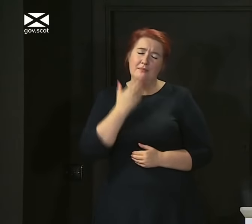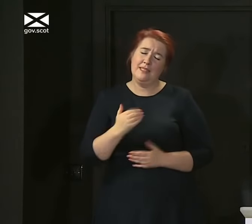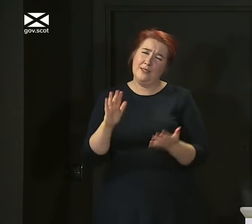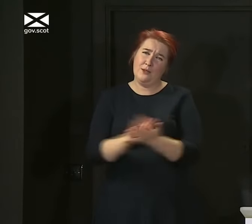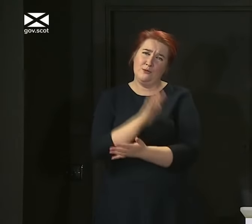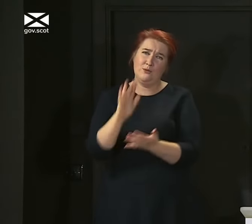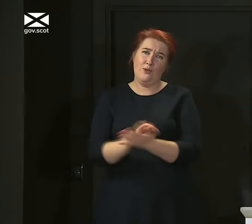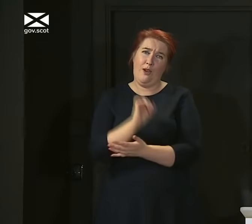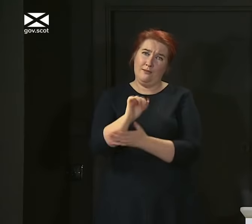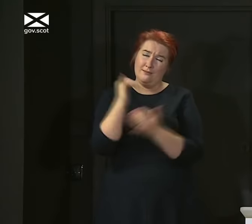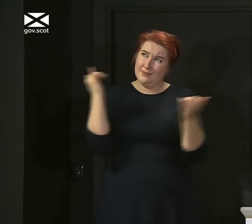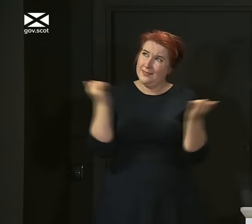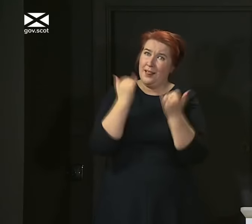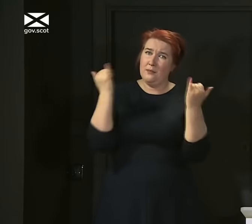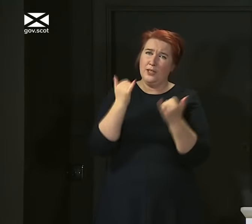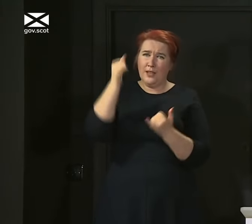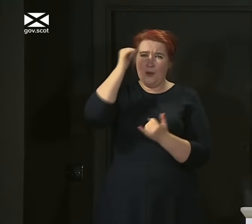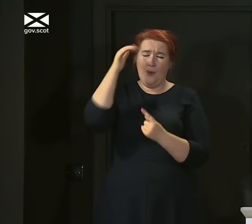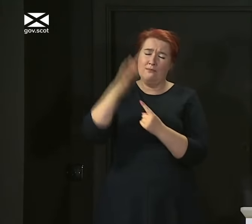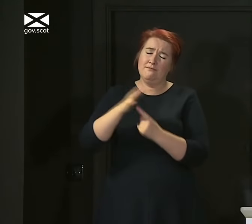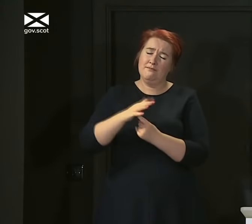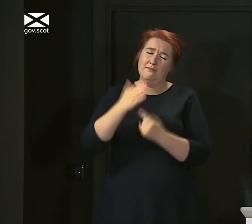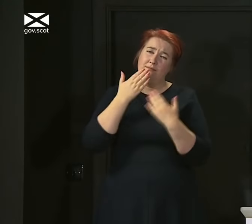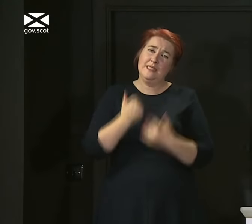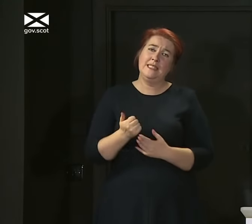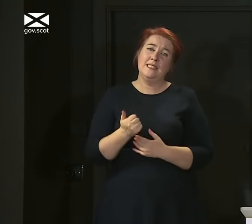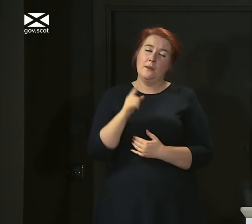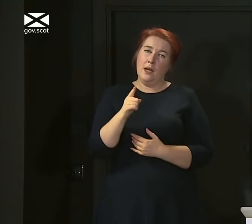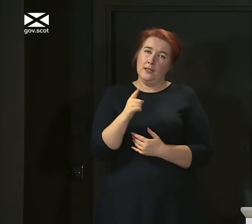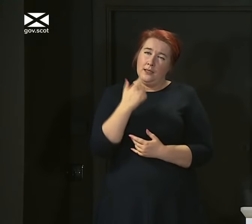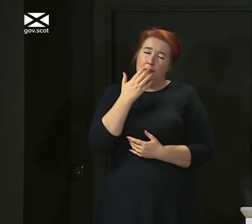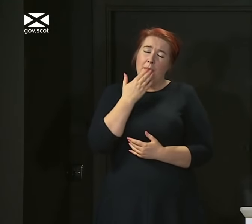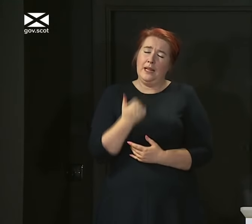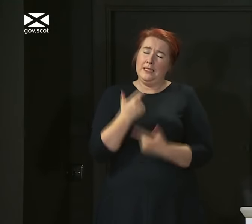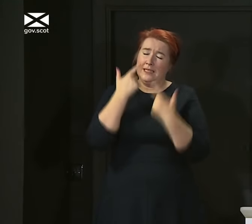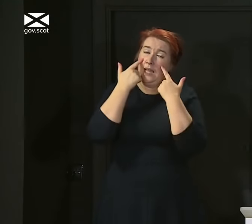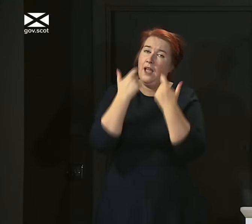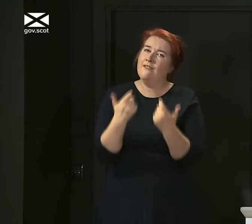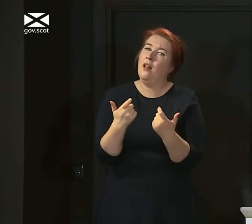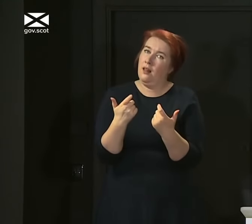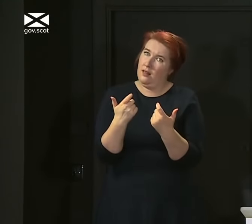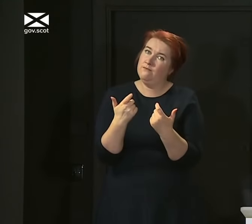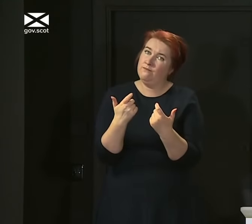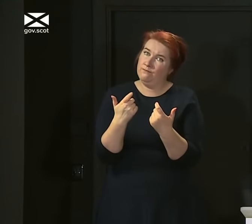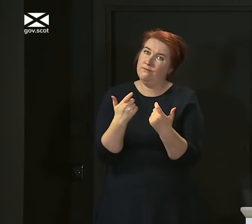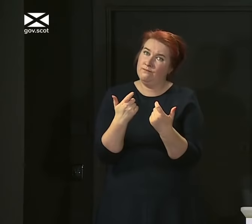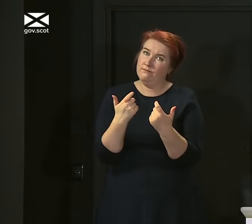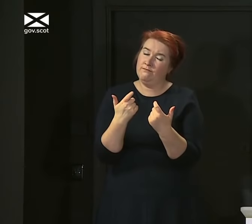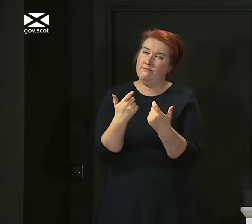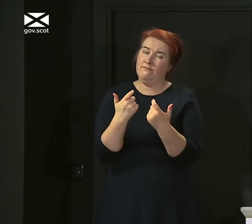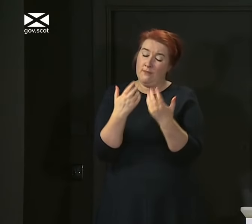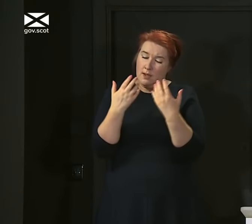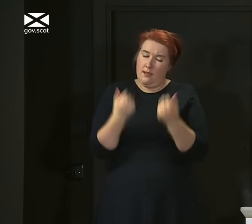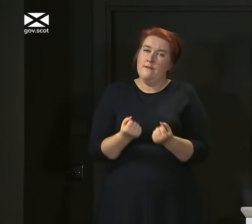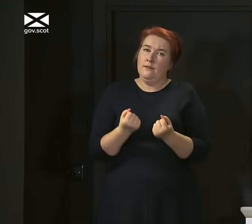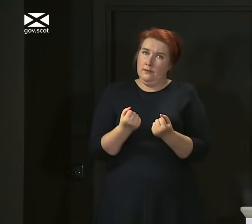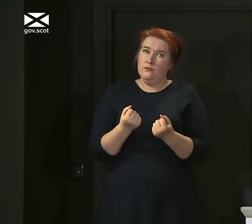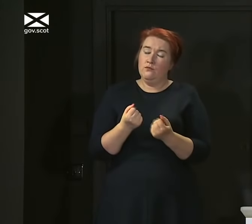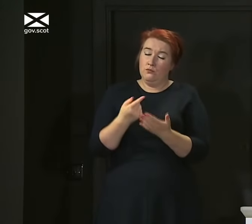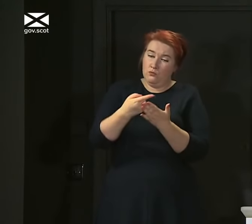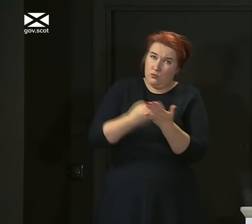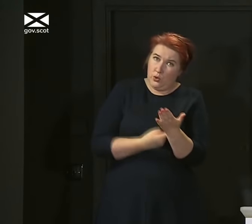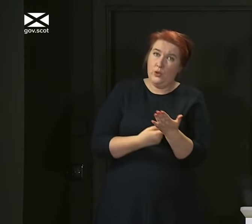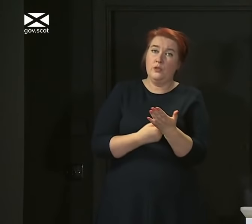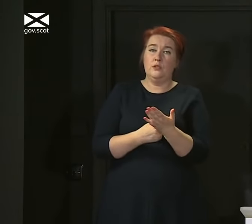celebrations. I know how important they are to you, but I urge you to do so safely. There are strict rules on physical distancing